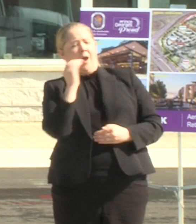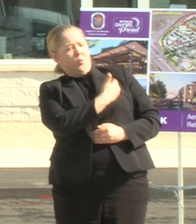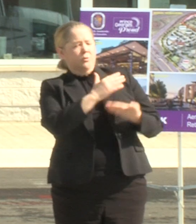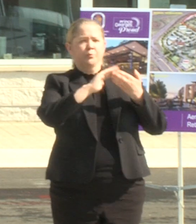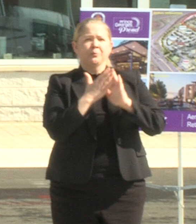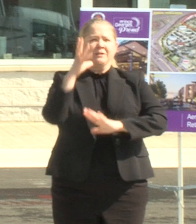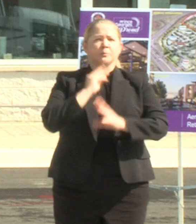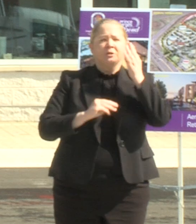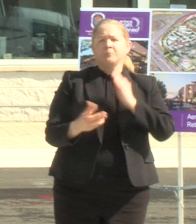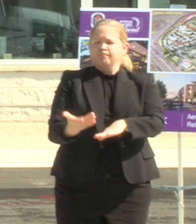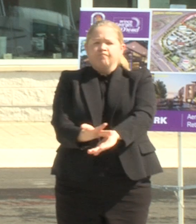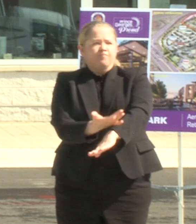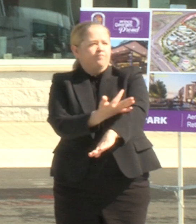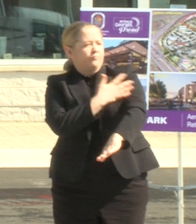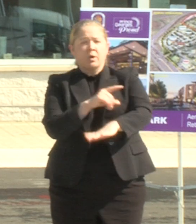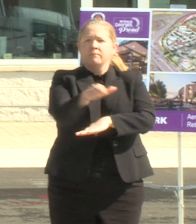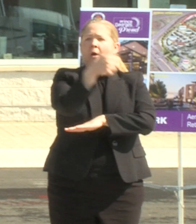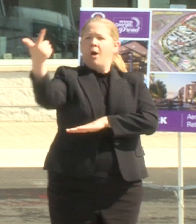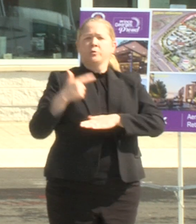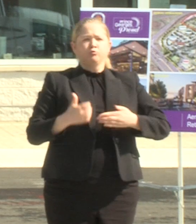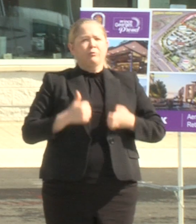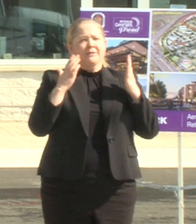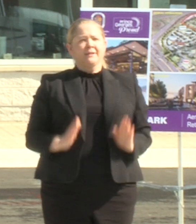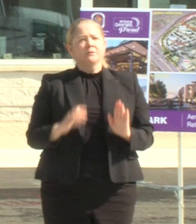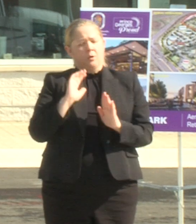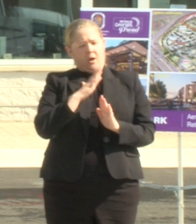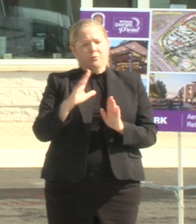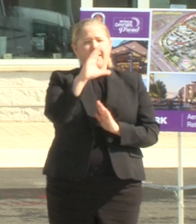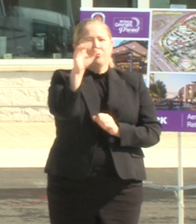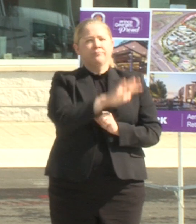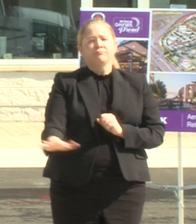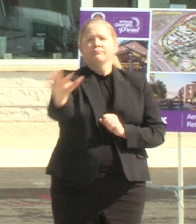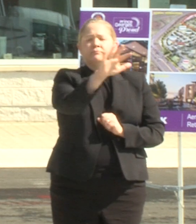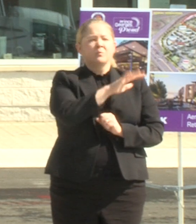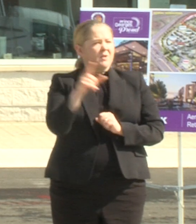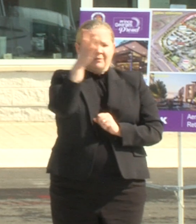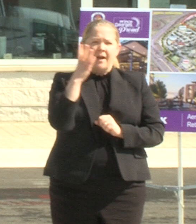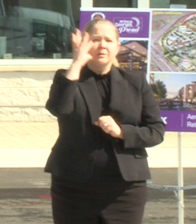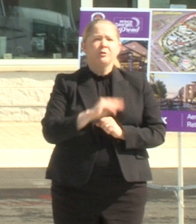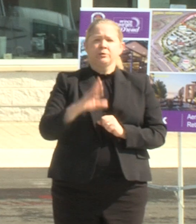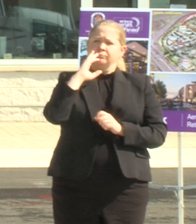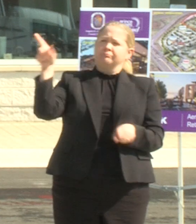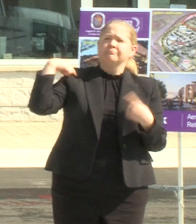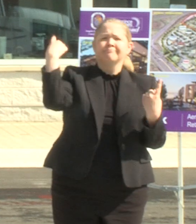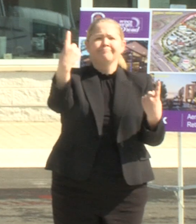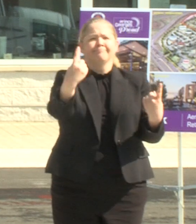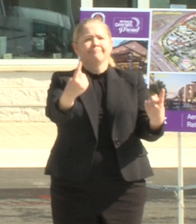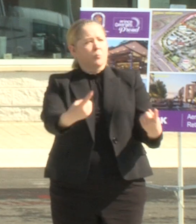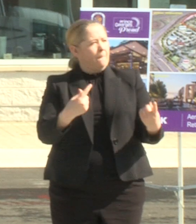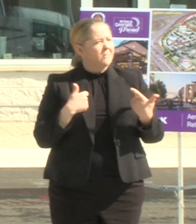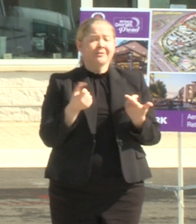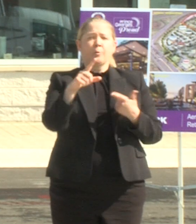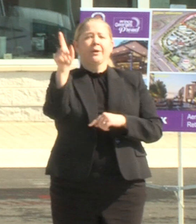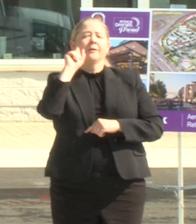the same growth and prosperity that other residents around our county and region have experienced for decades and